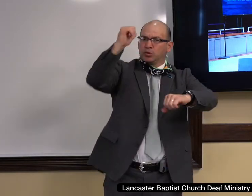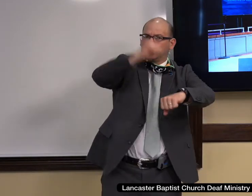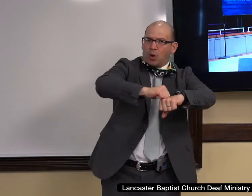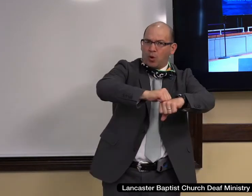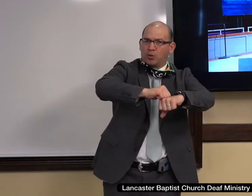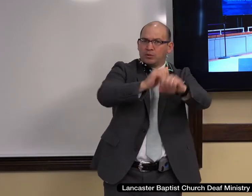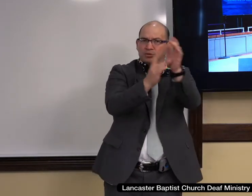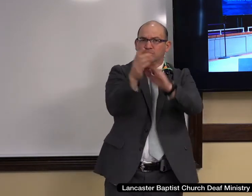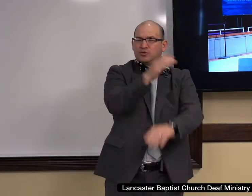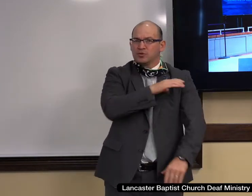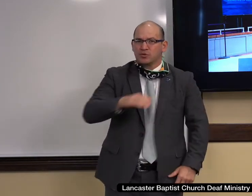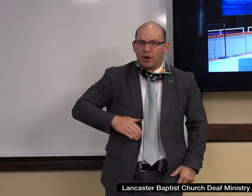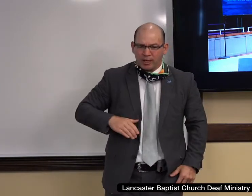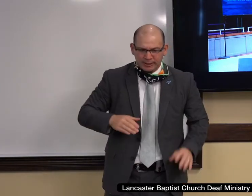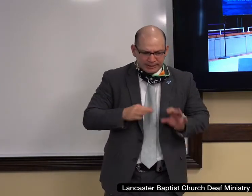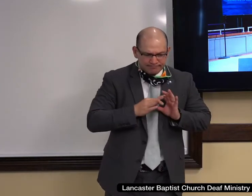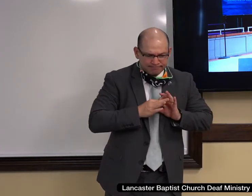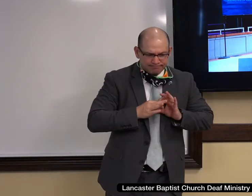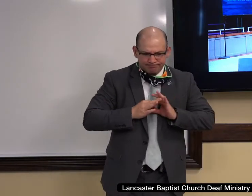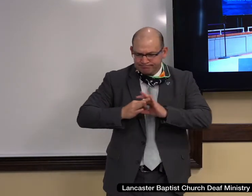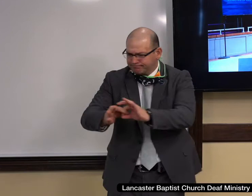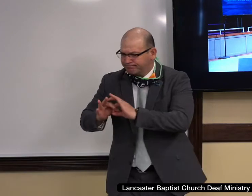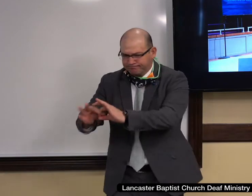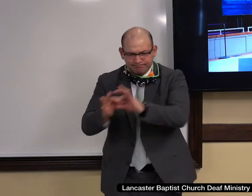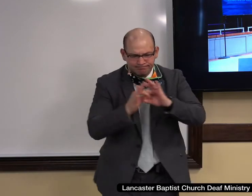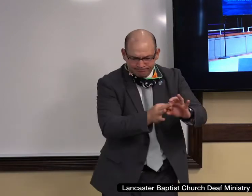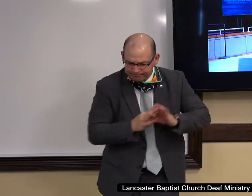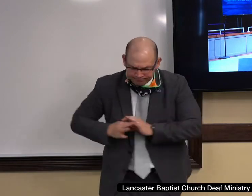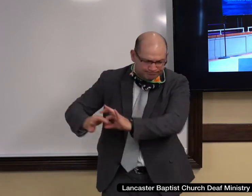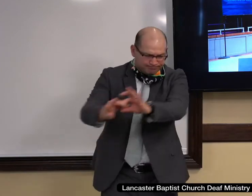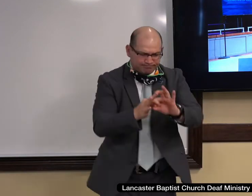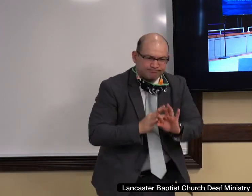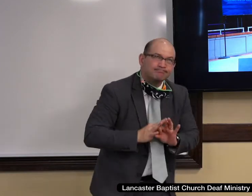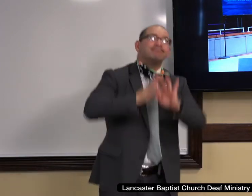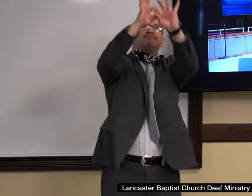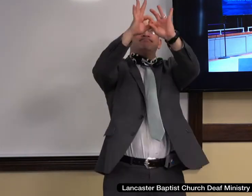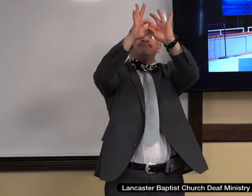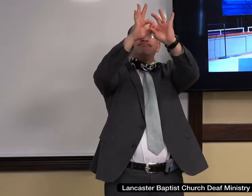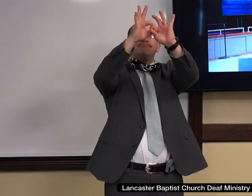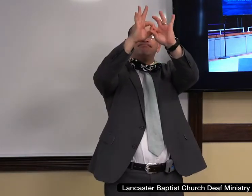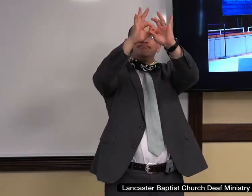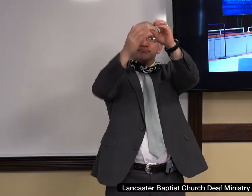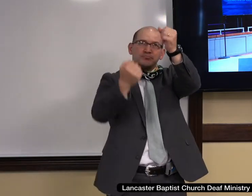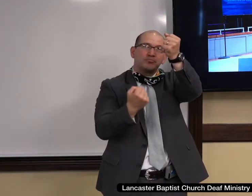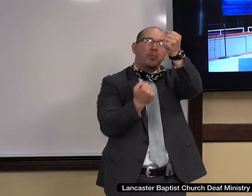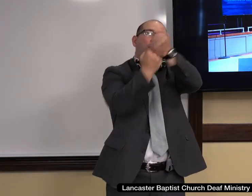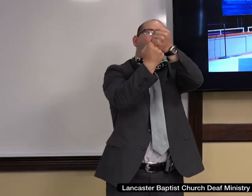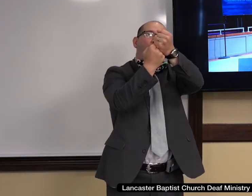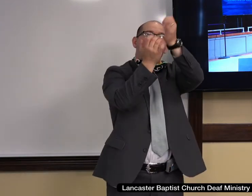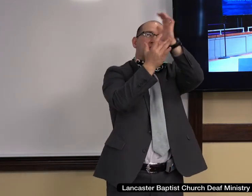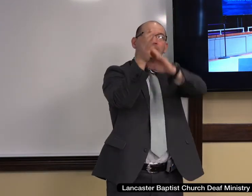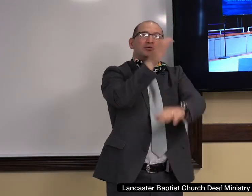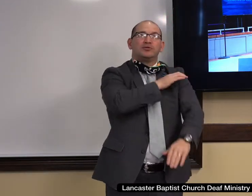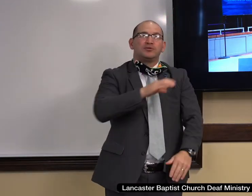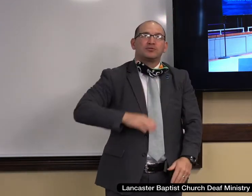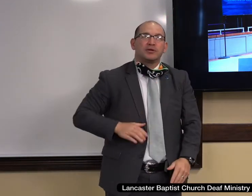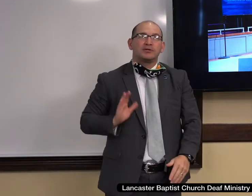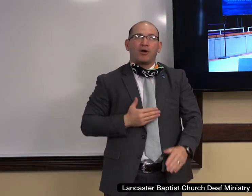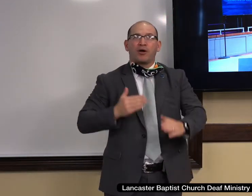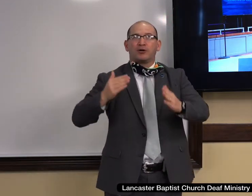through COVID, through war, through difficulty, through riots, standing as the church of God, Jesus Christ himself being our chief cornerstone.